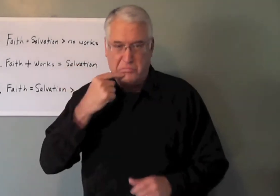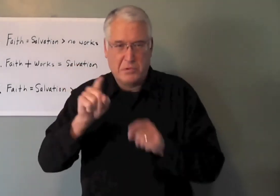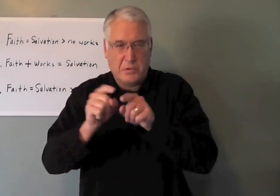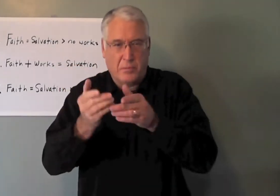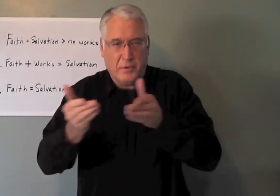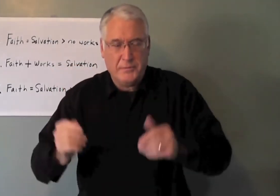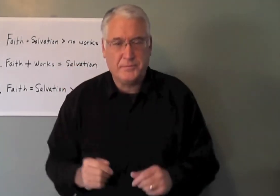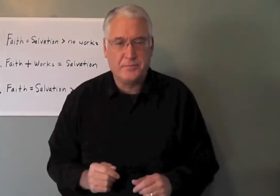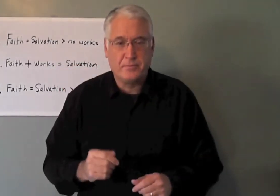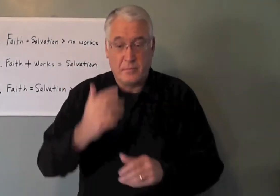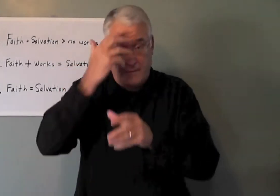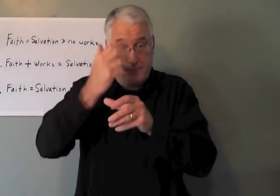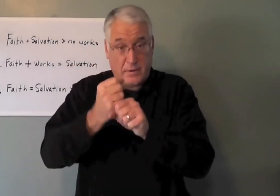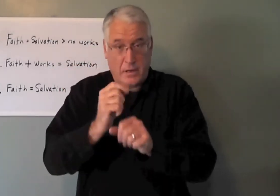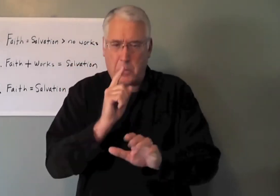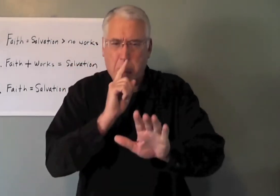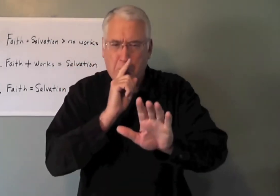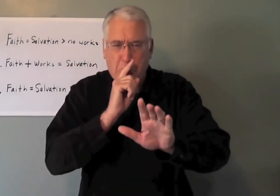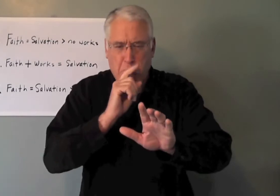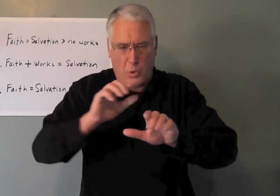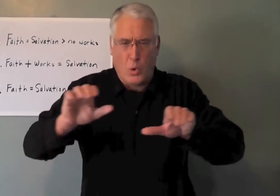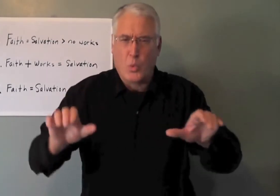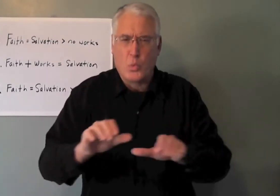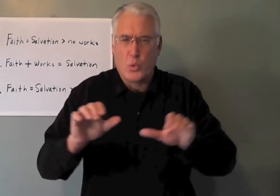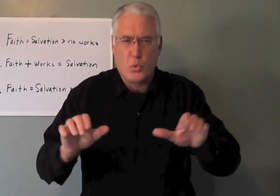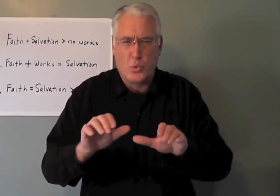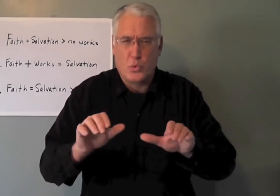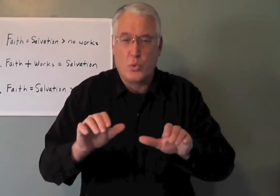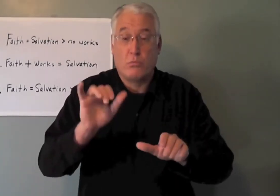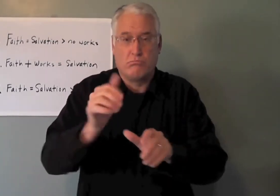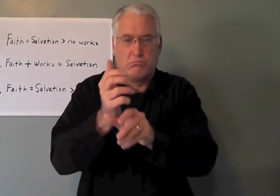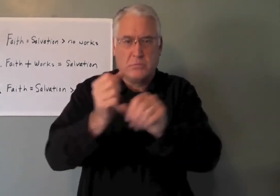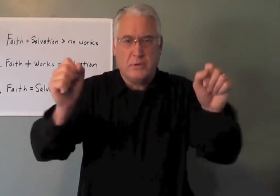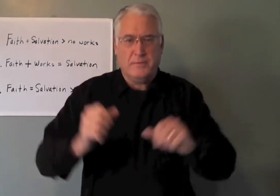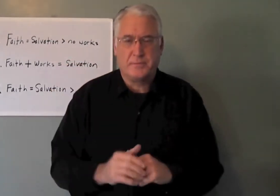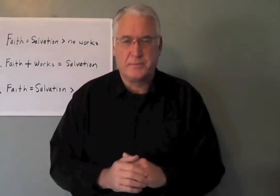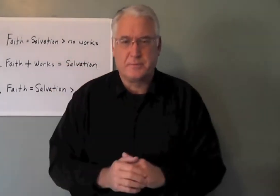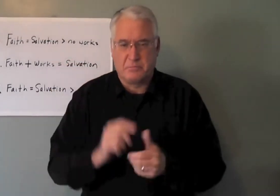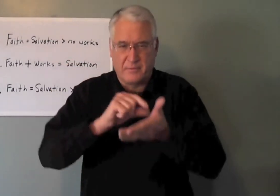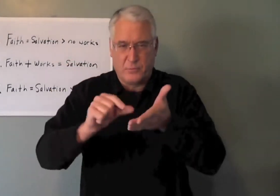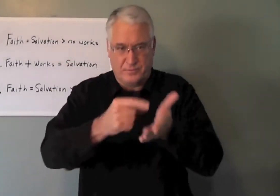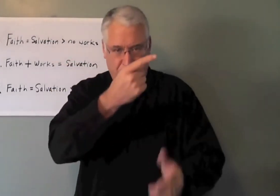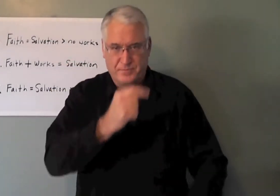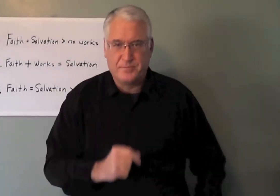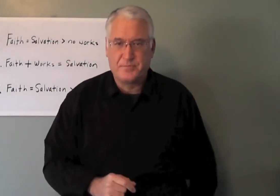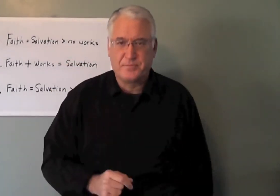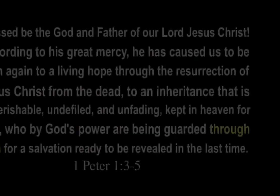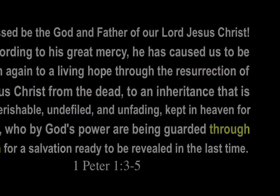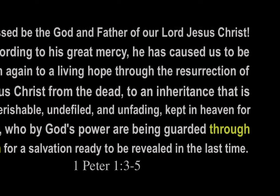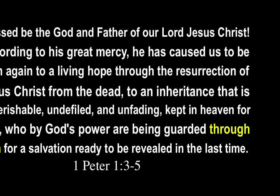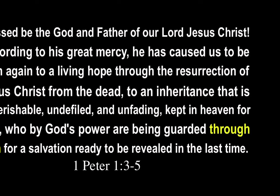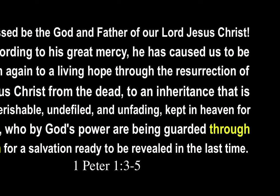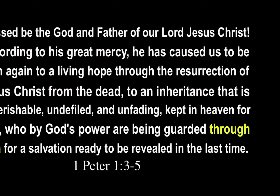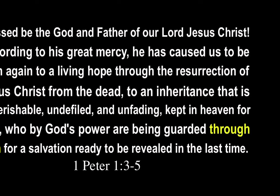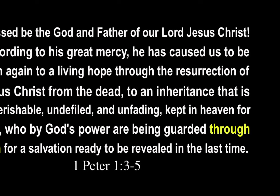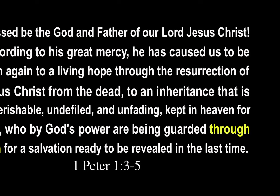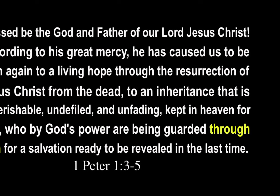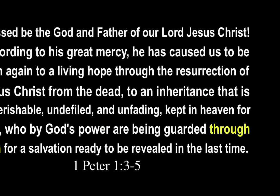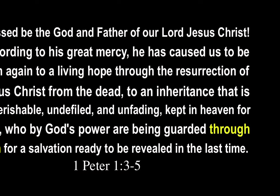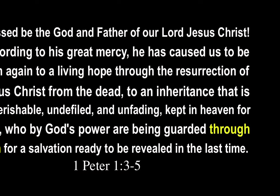They say the same thing. Faith without works equals salvation. Let's look. Blessed be the God and Father of